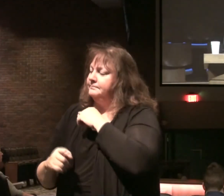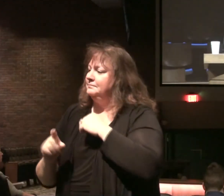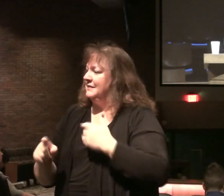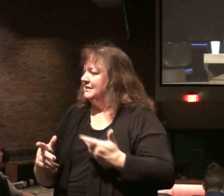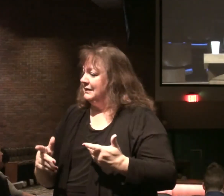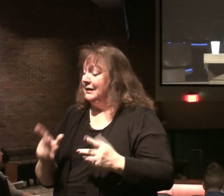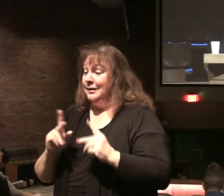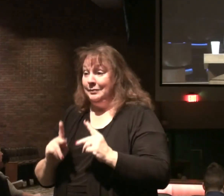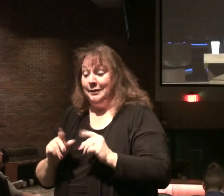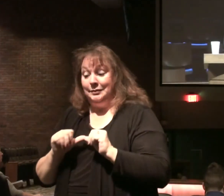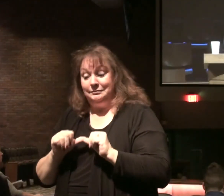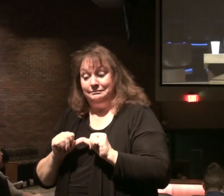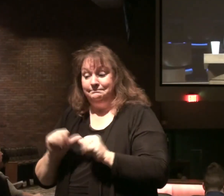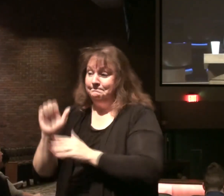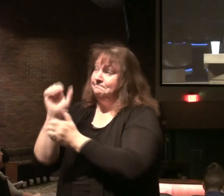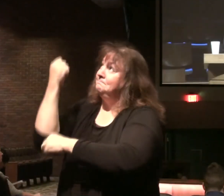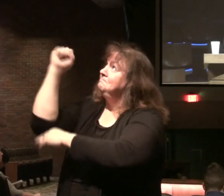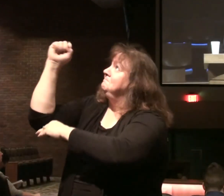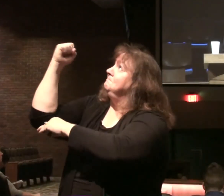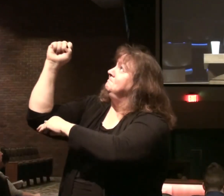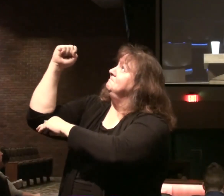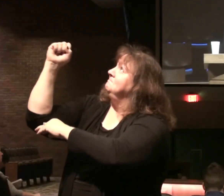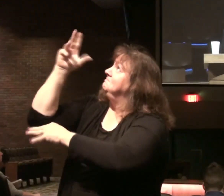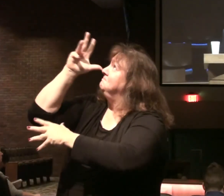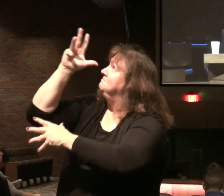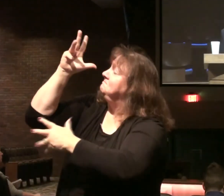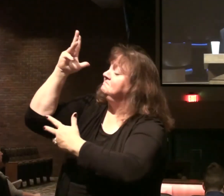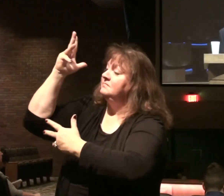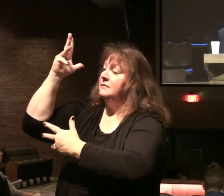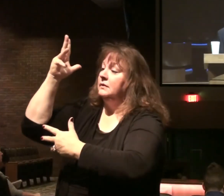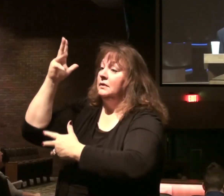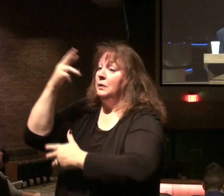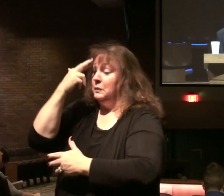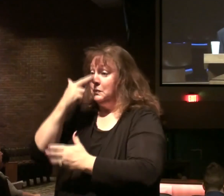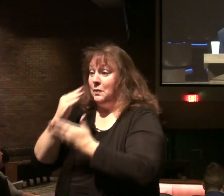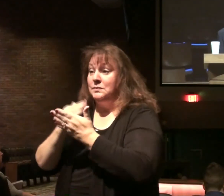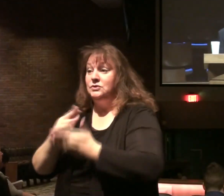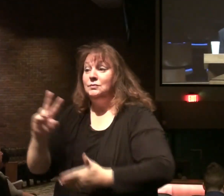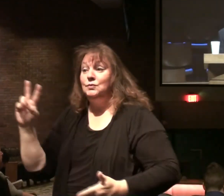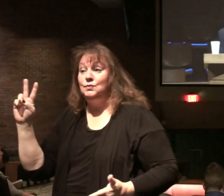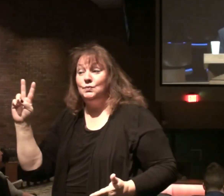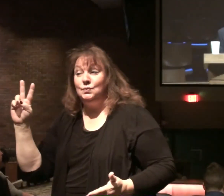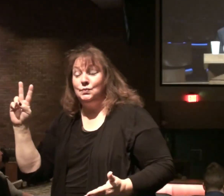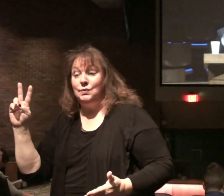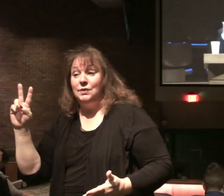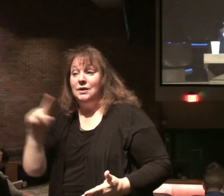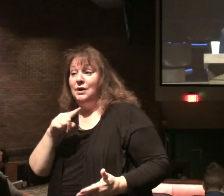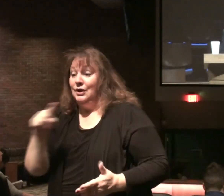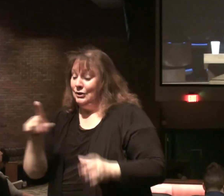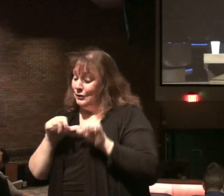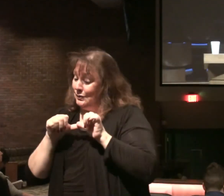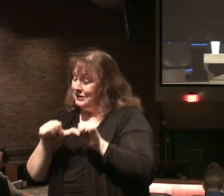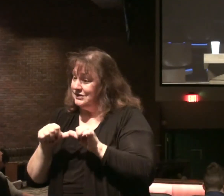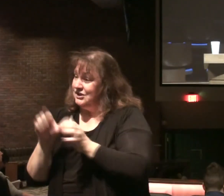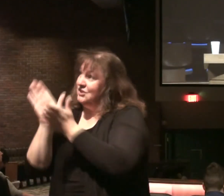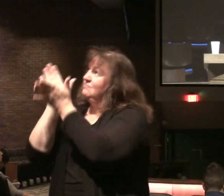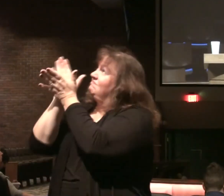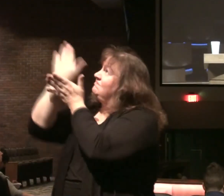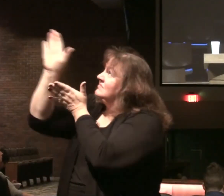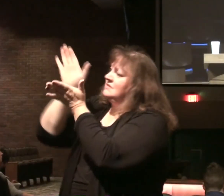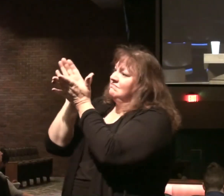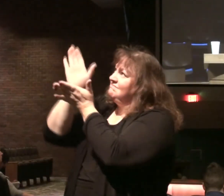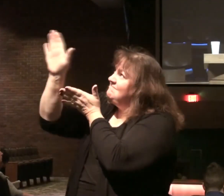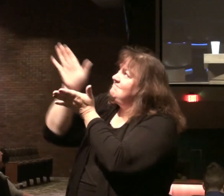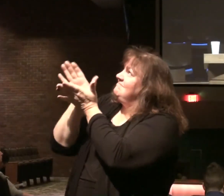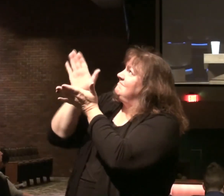People who persist in rebellion. What God says in Romans chapter 2. You continue to reject the